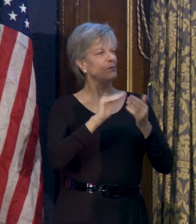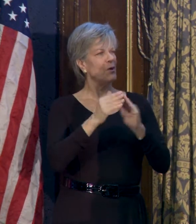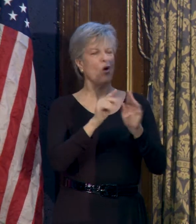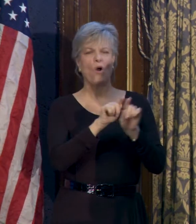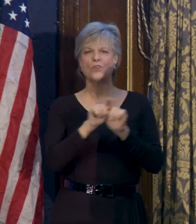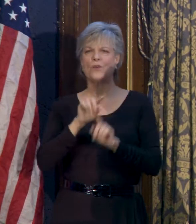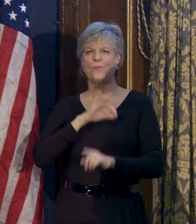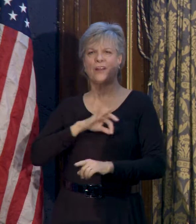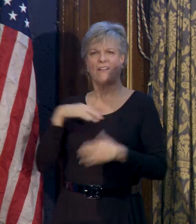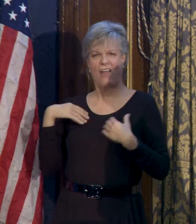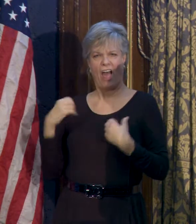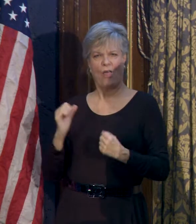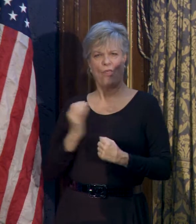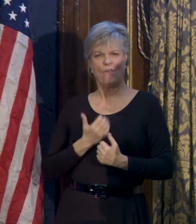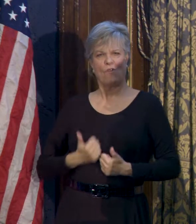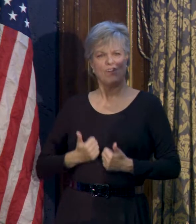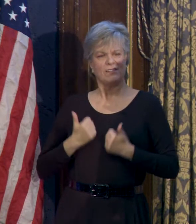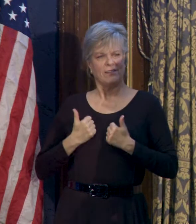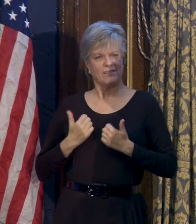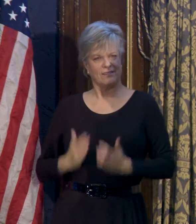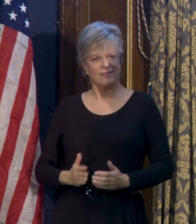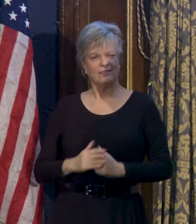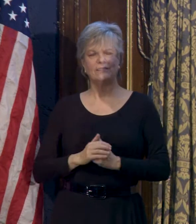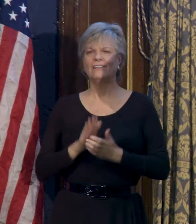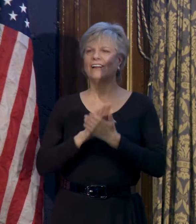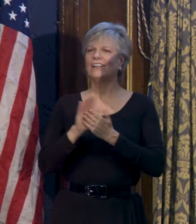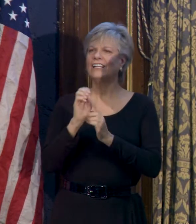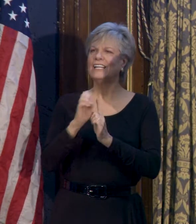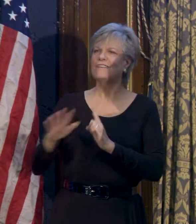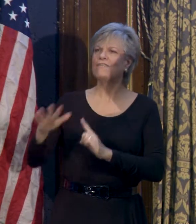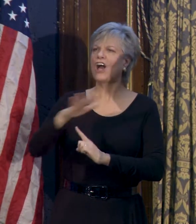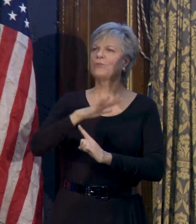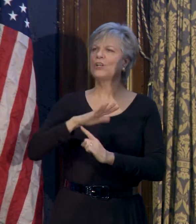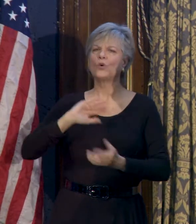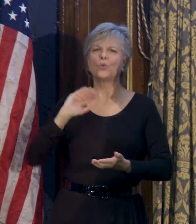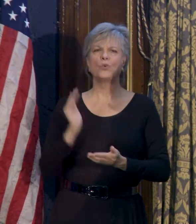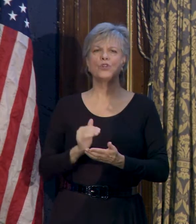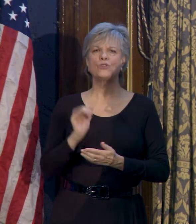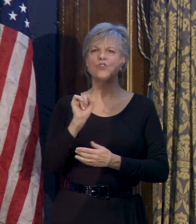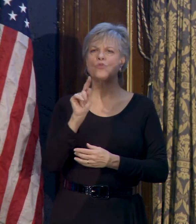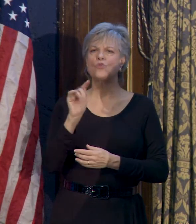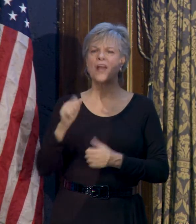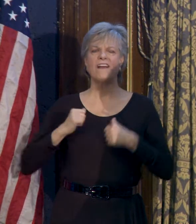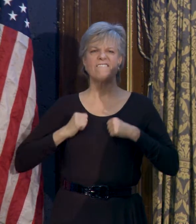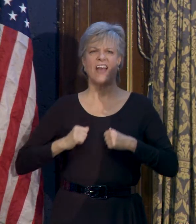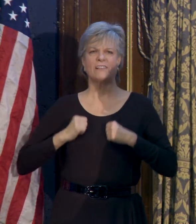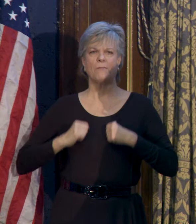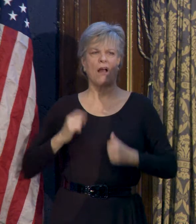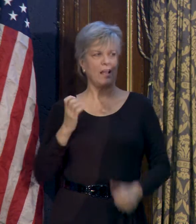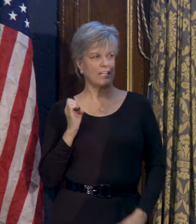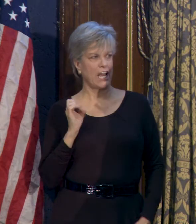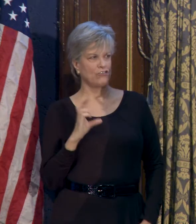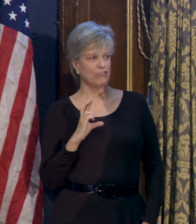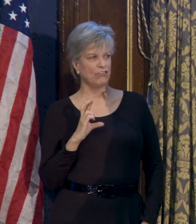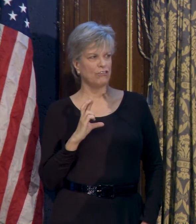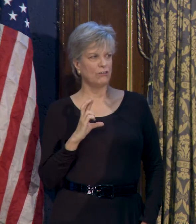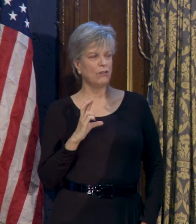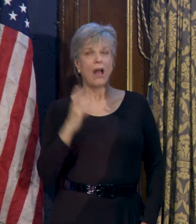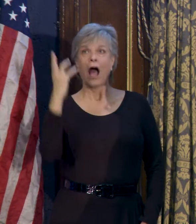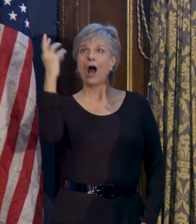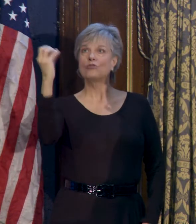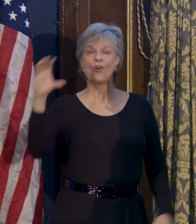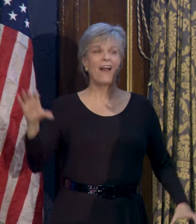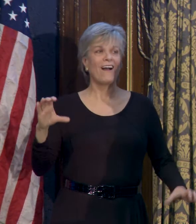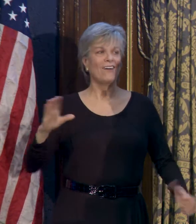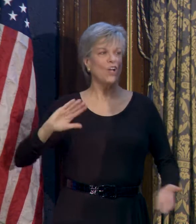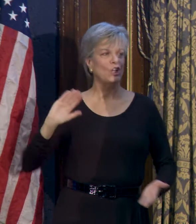also benefits the health of our residents. A clean environment reduces the rates of asthma and cancer. Outdoor activity